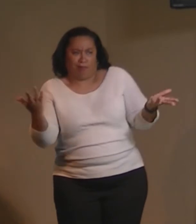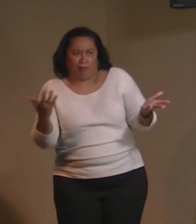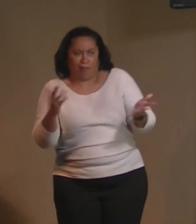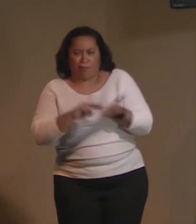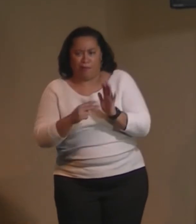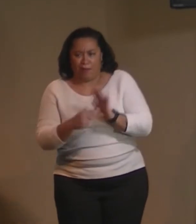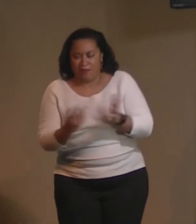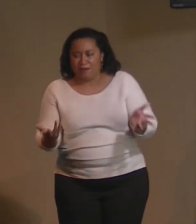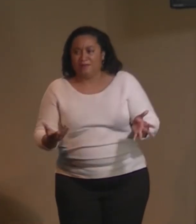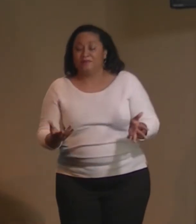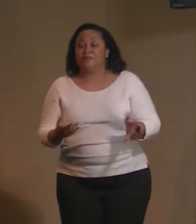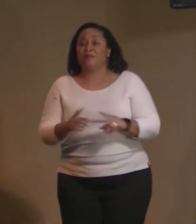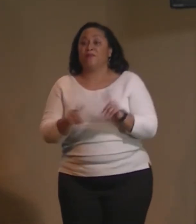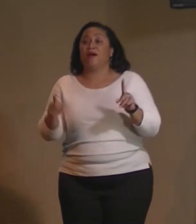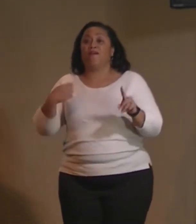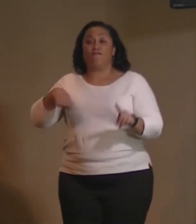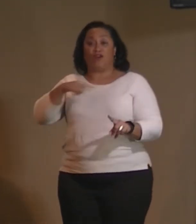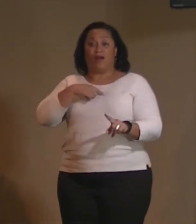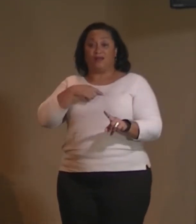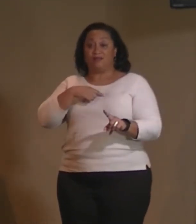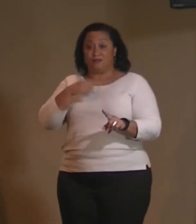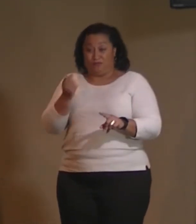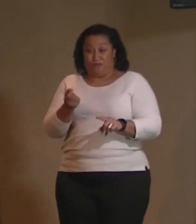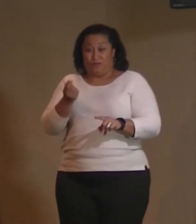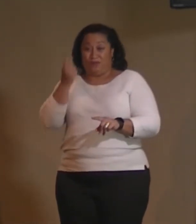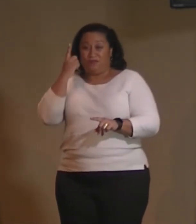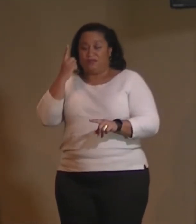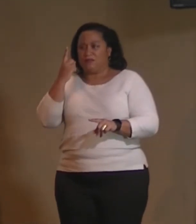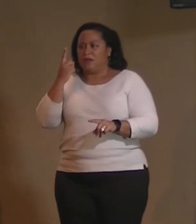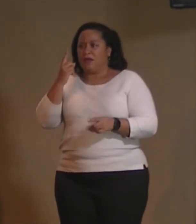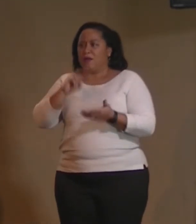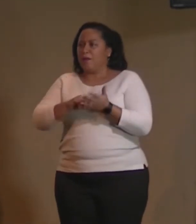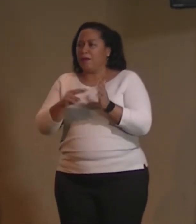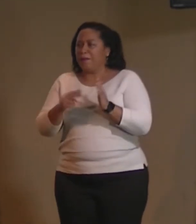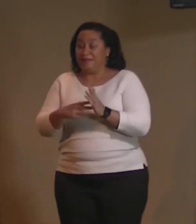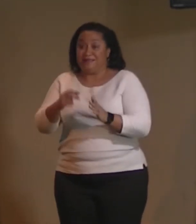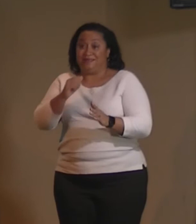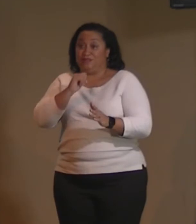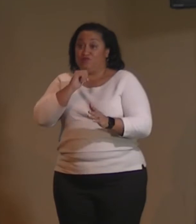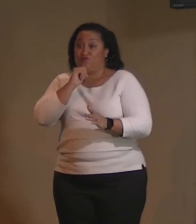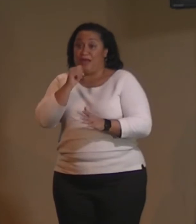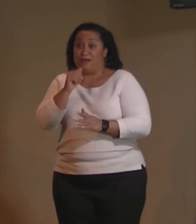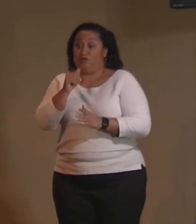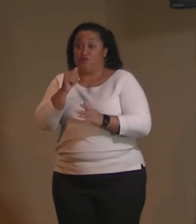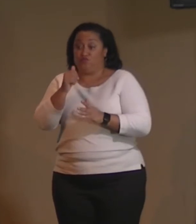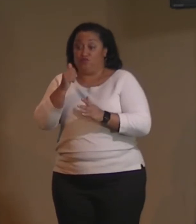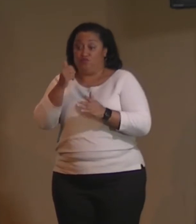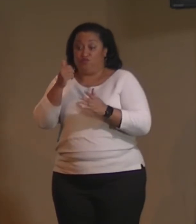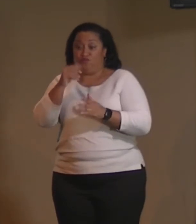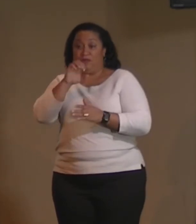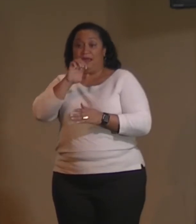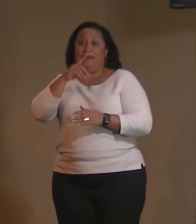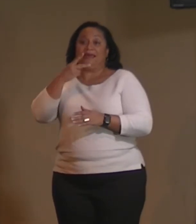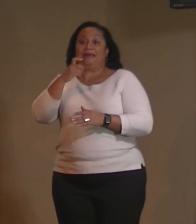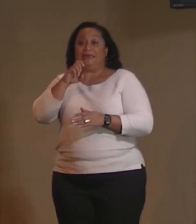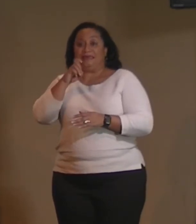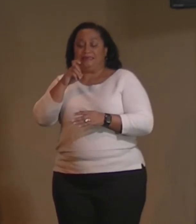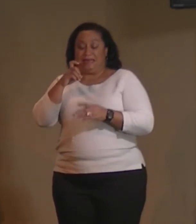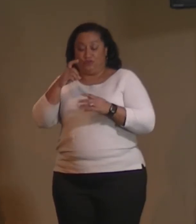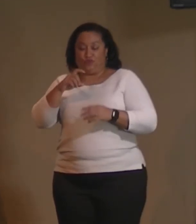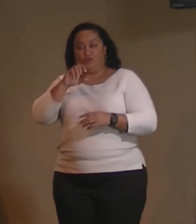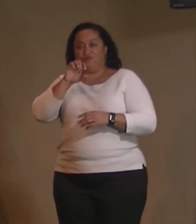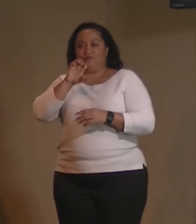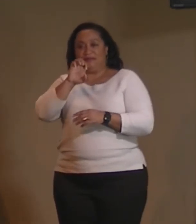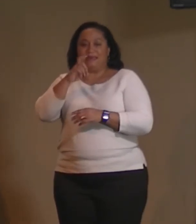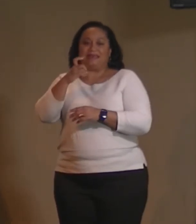for us can we understand what it means to not exist within time? When so much of our days and our lives are bound